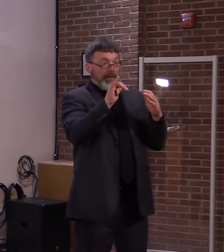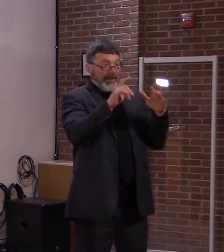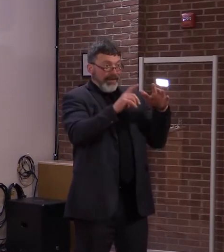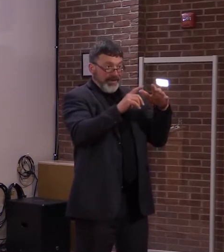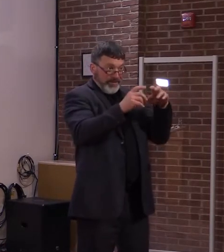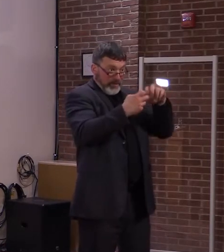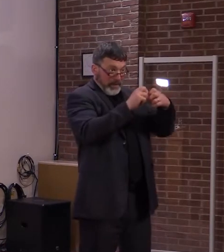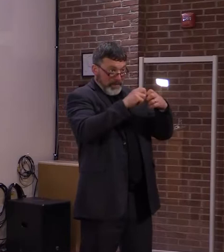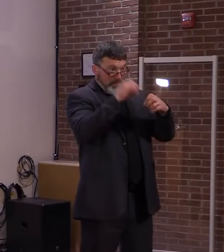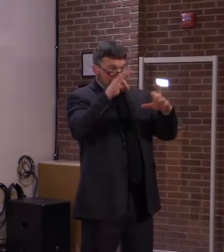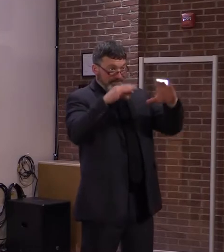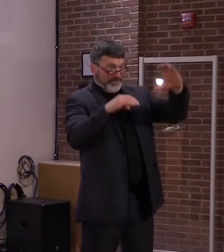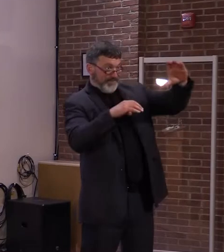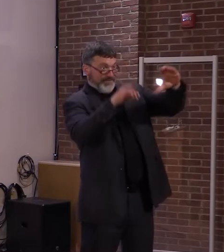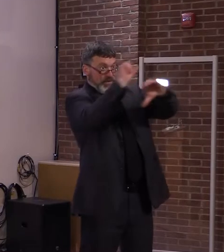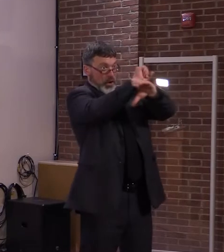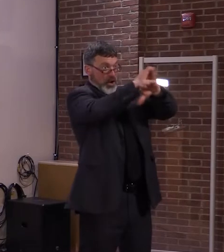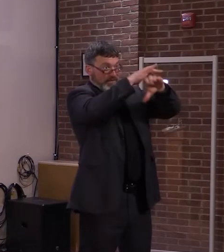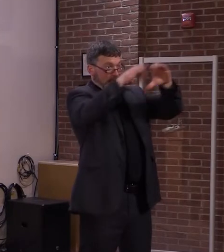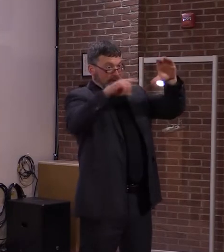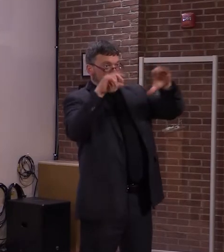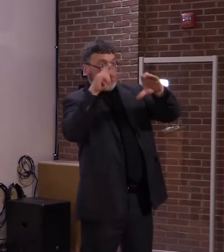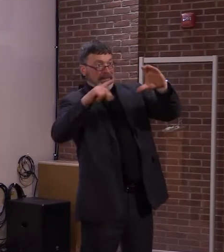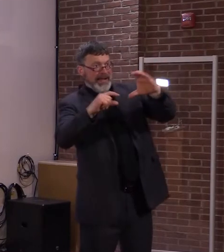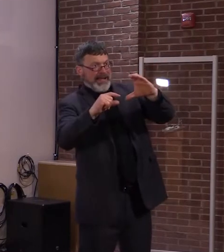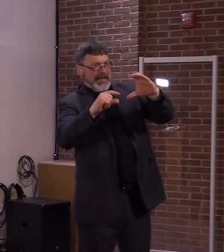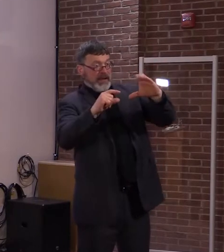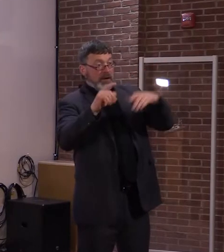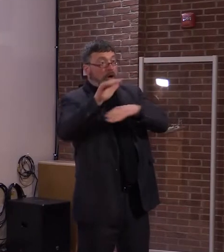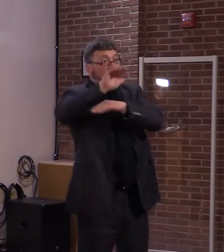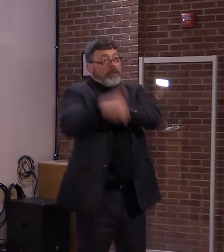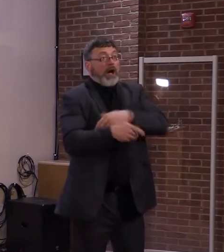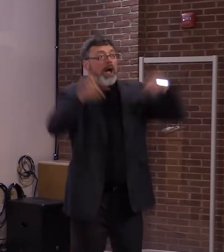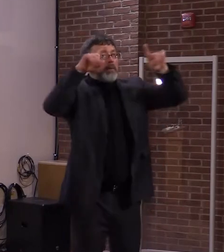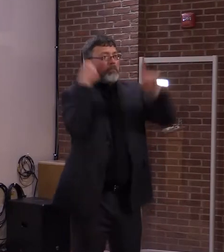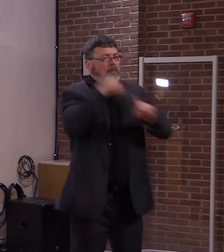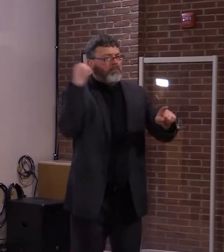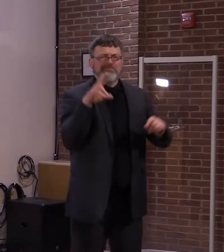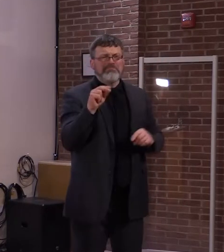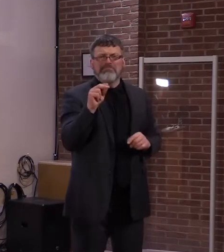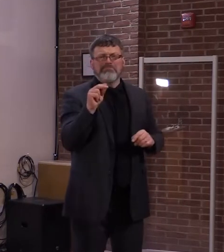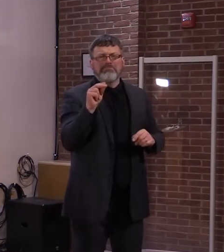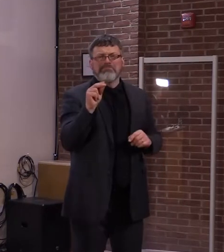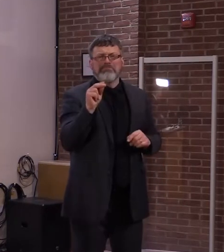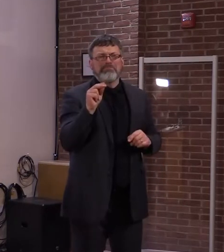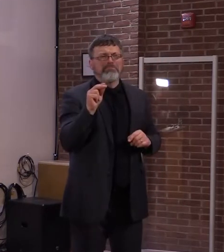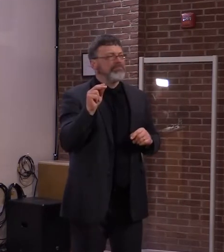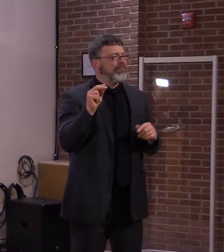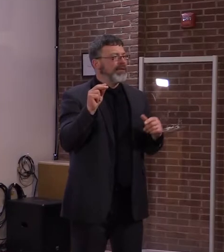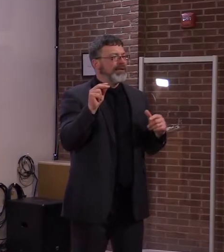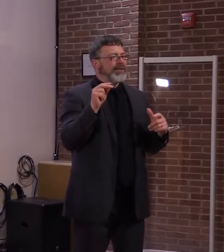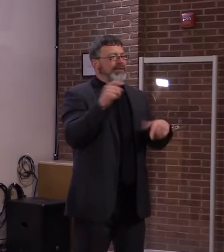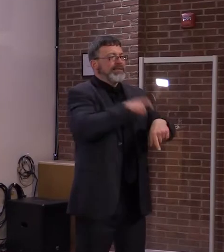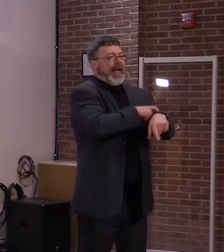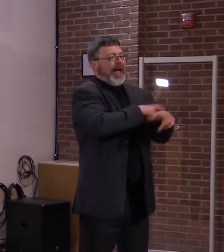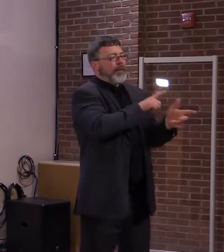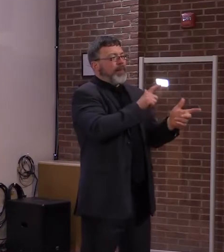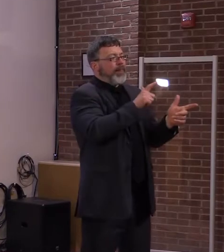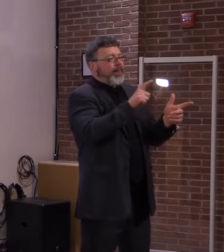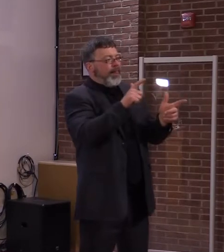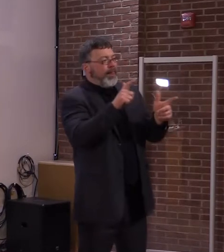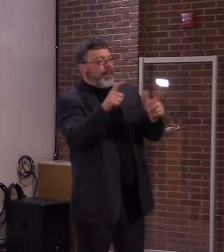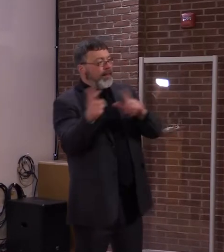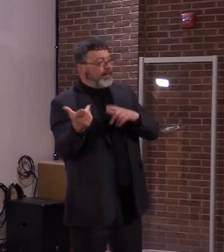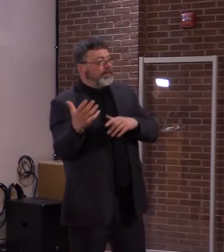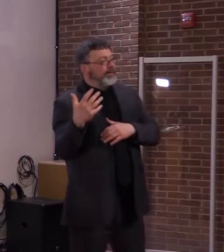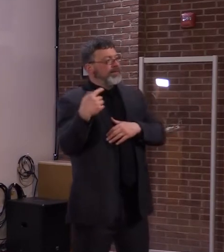we receive is $2.7 billion. A billion of that is flexible. The $1.7 billion goes direct to programs and so